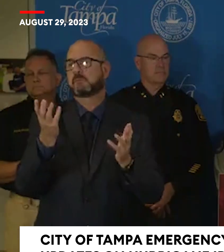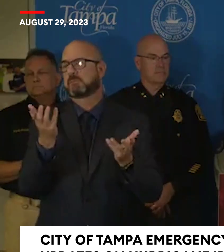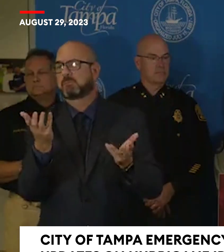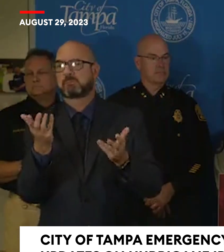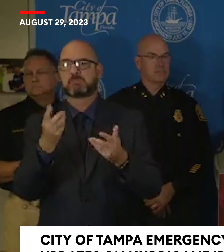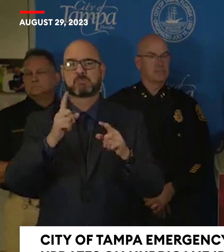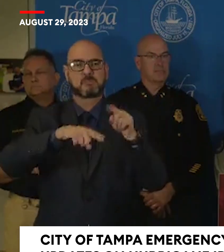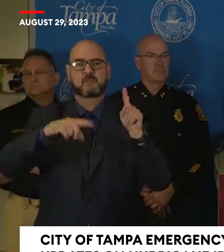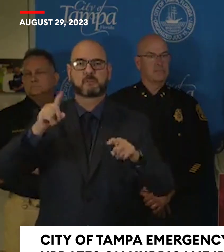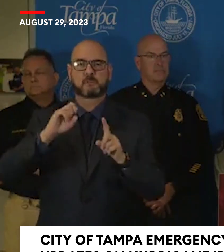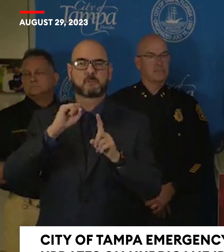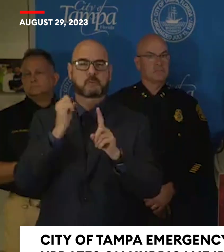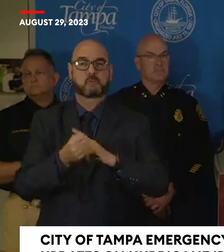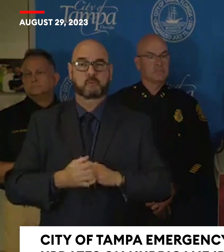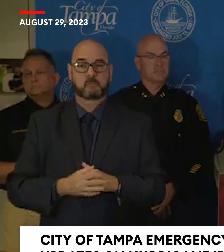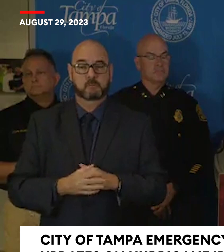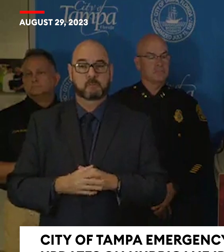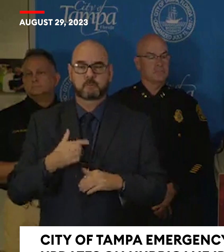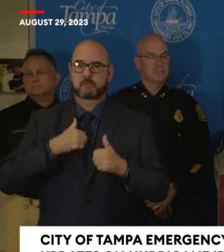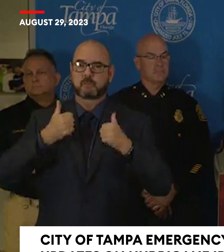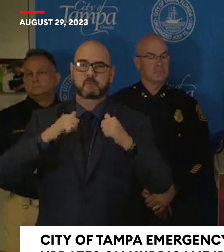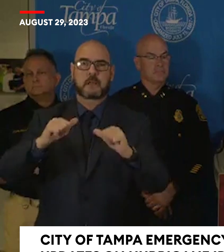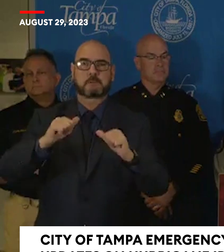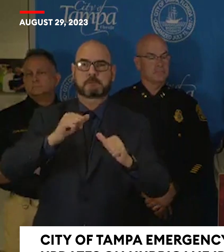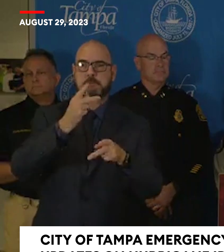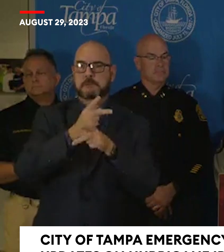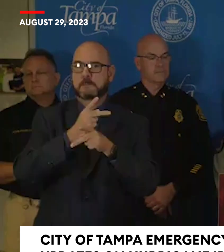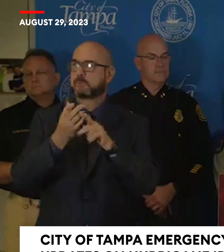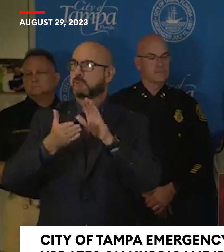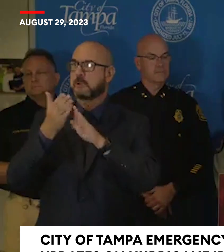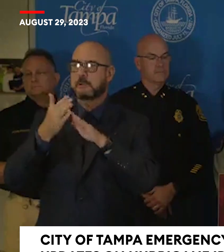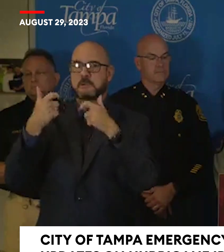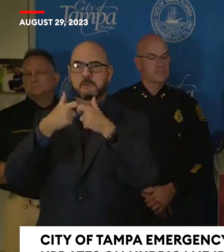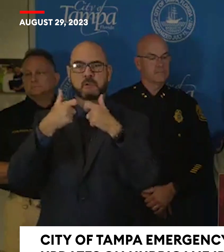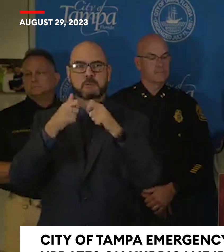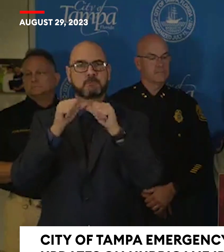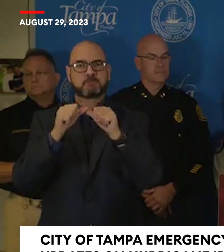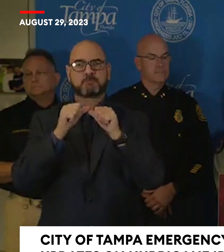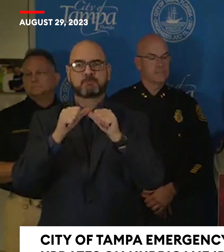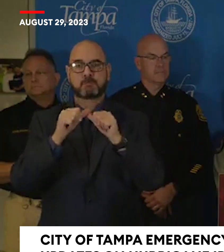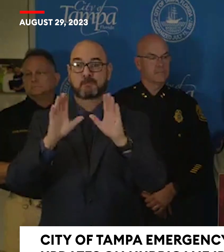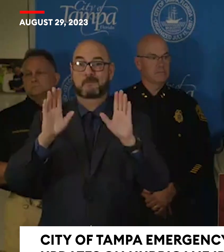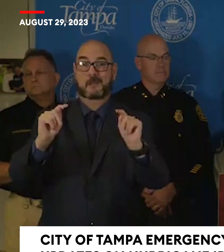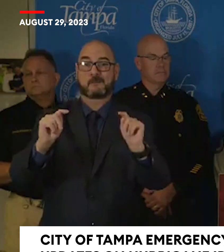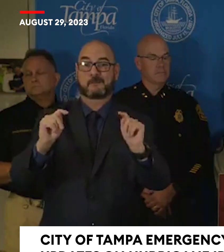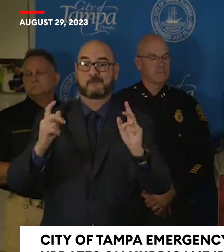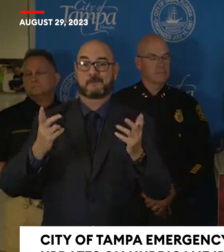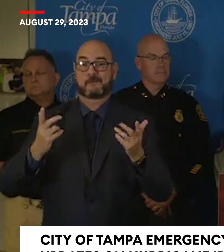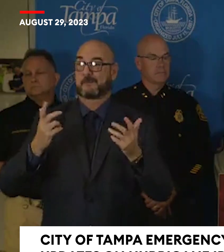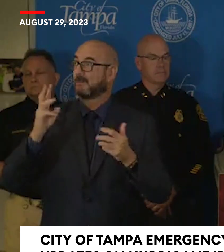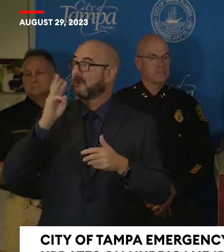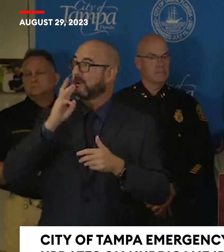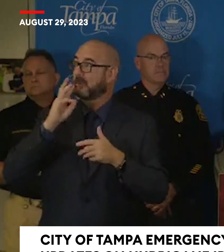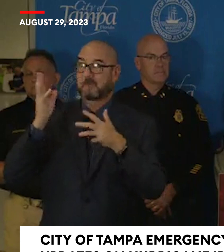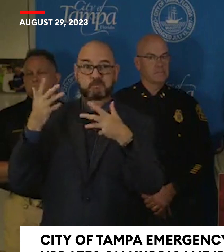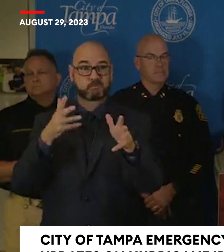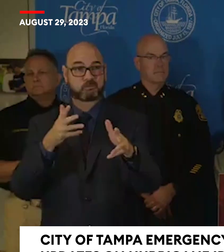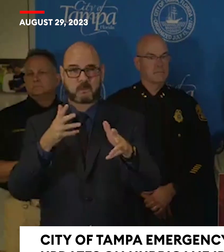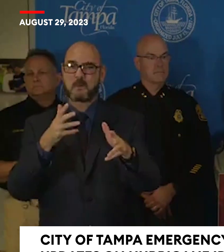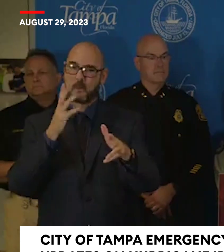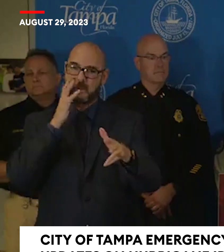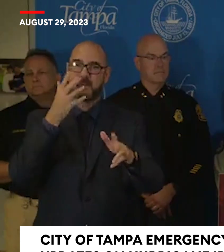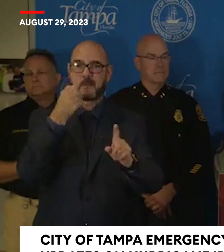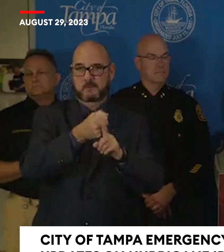outages, but strong winds and floodwaters can impact overhead and underground power lines. We are staging approximately 3